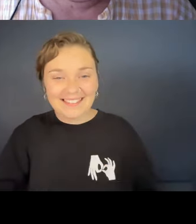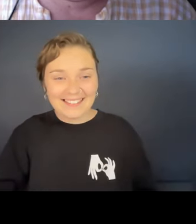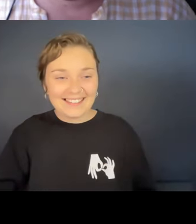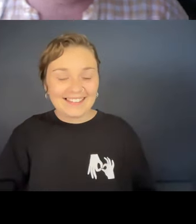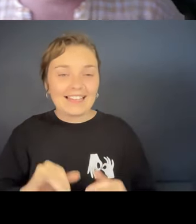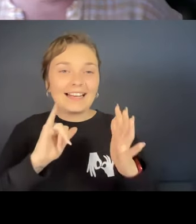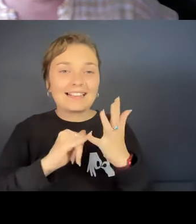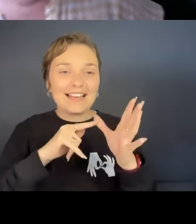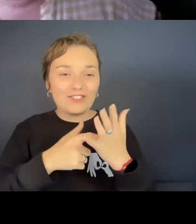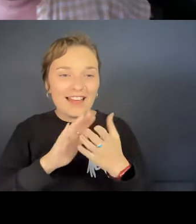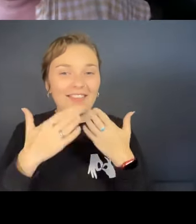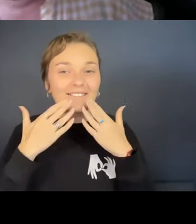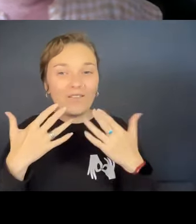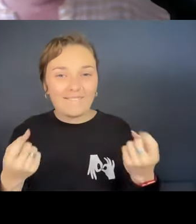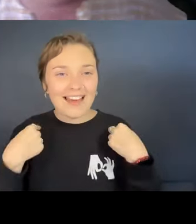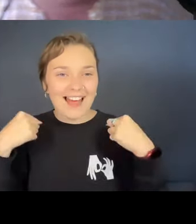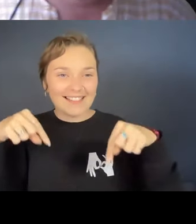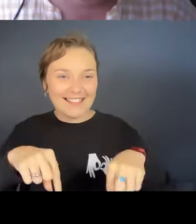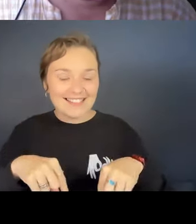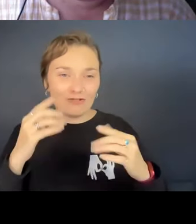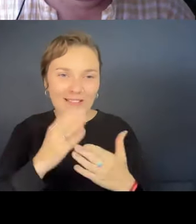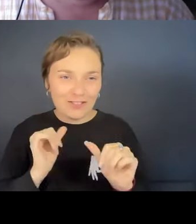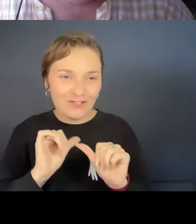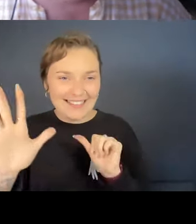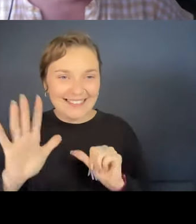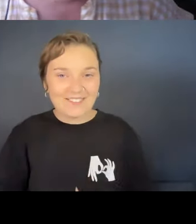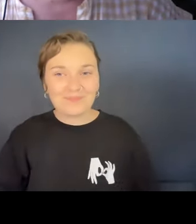Thank you for having us. This has been great.